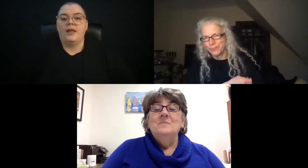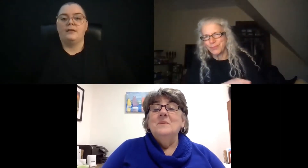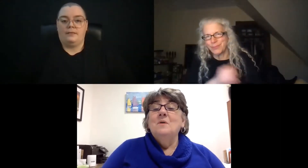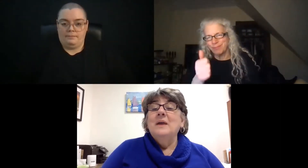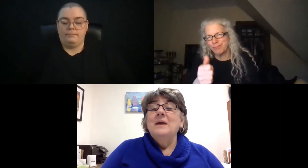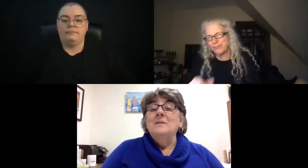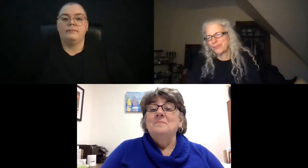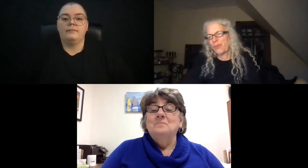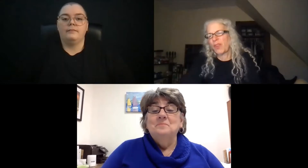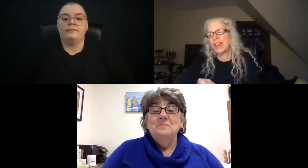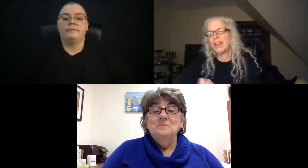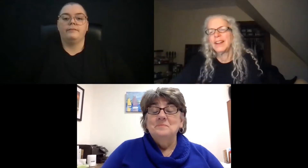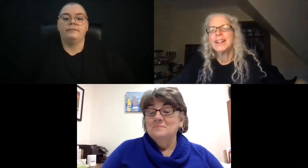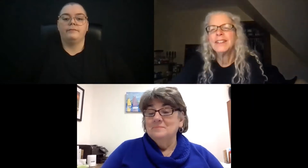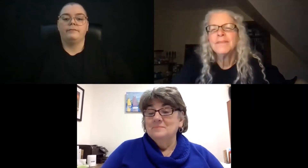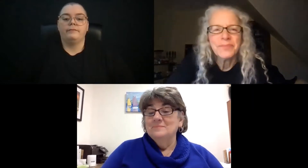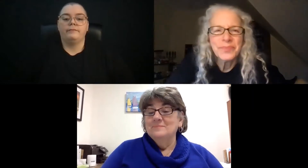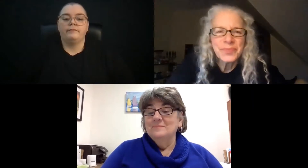Okay.